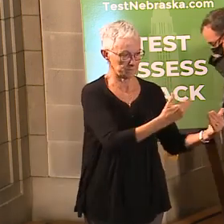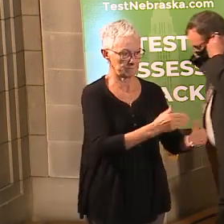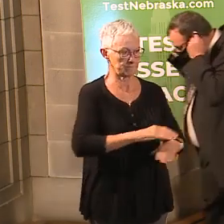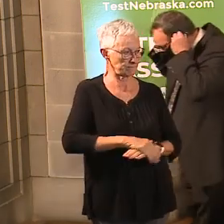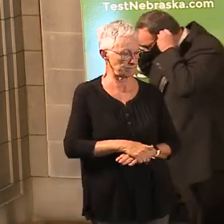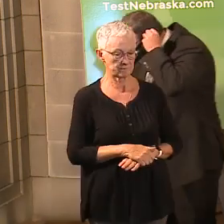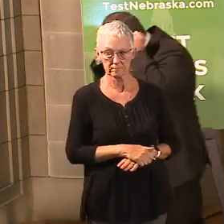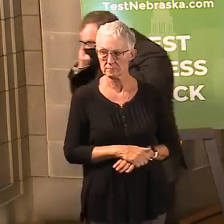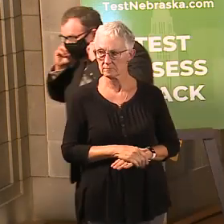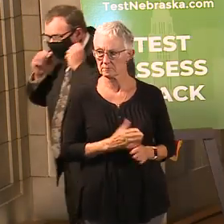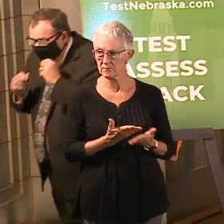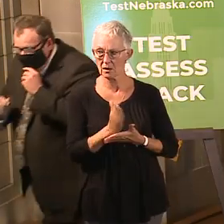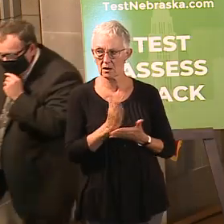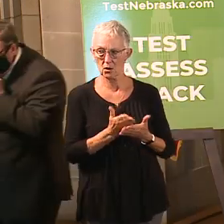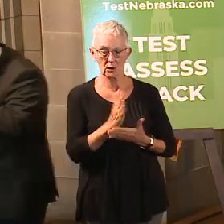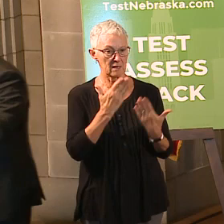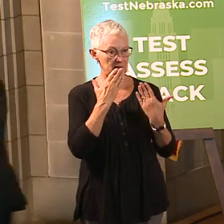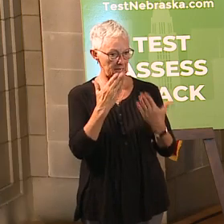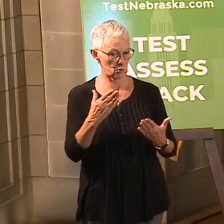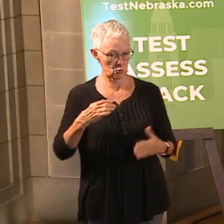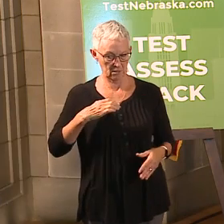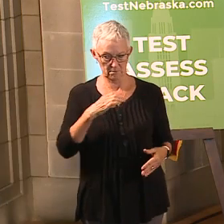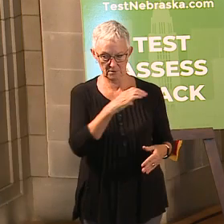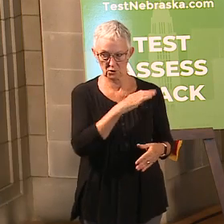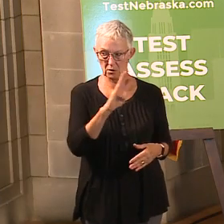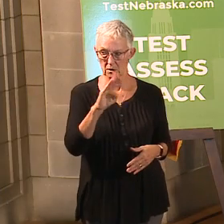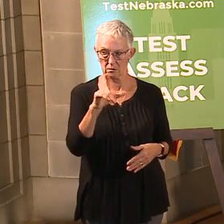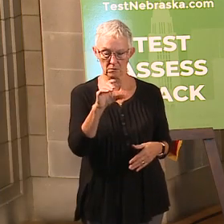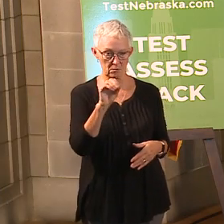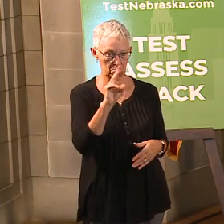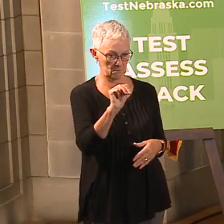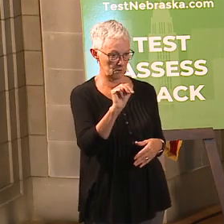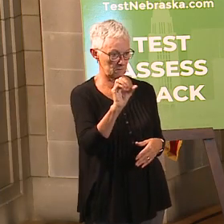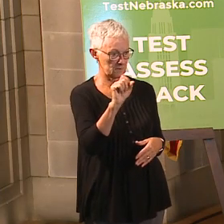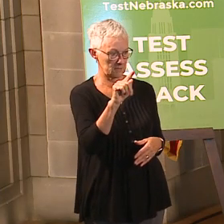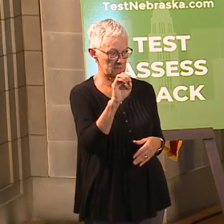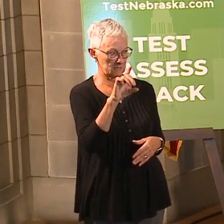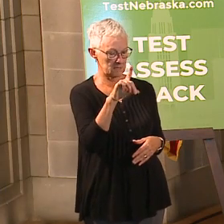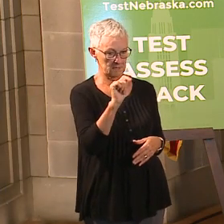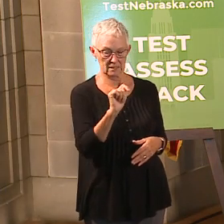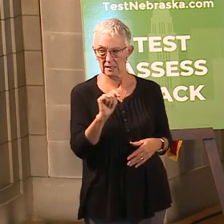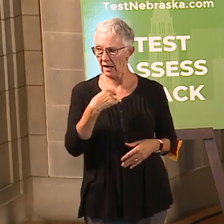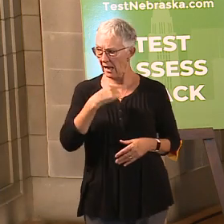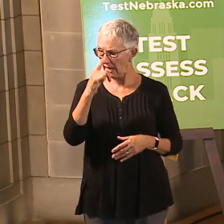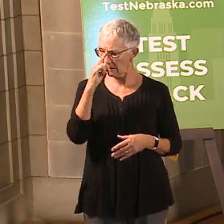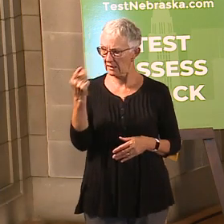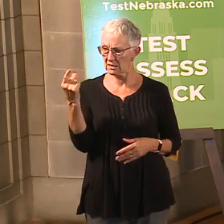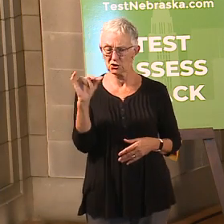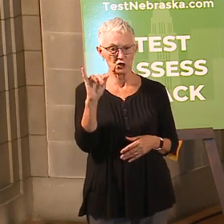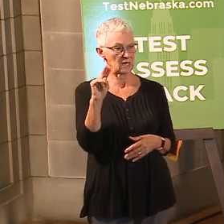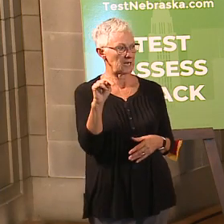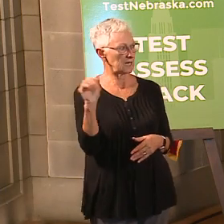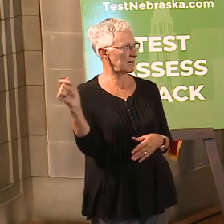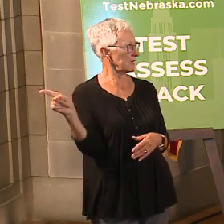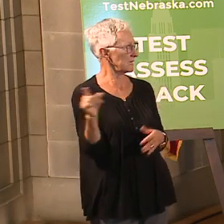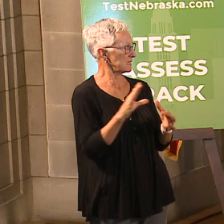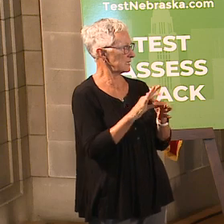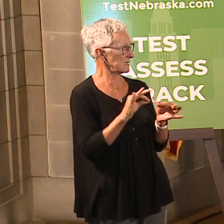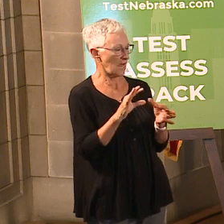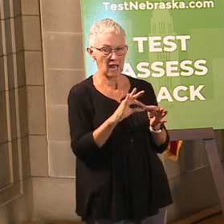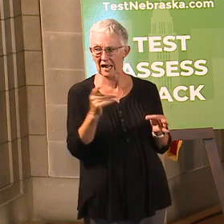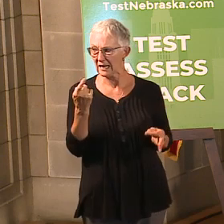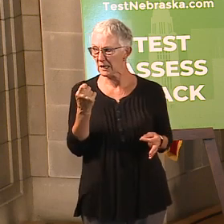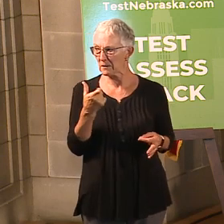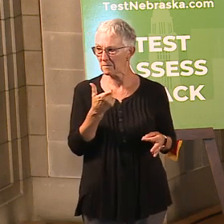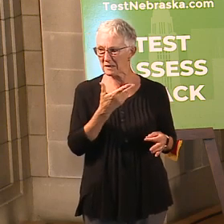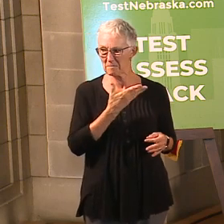All right. Thank you very much, Commissioner Bloom said so. I think the way Gina said it was a little bit better if I could